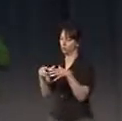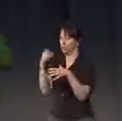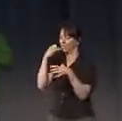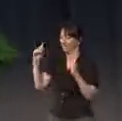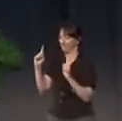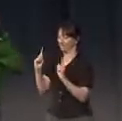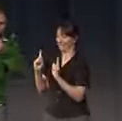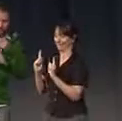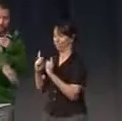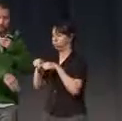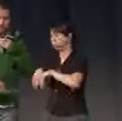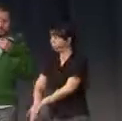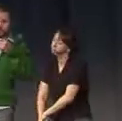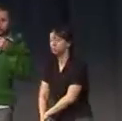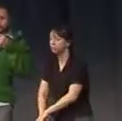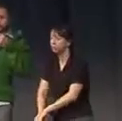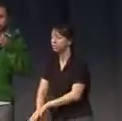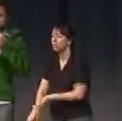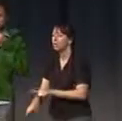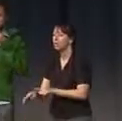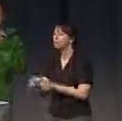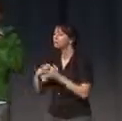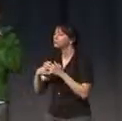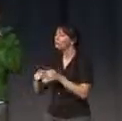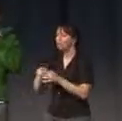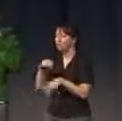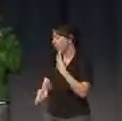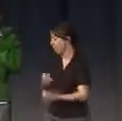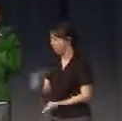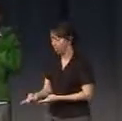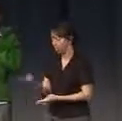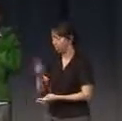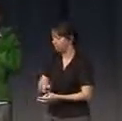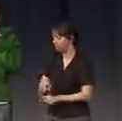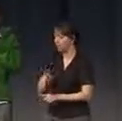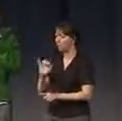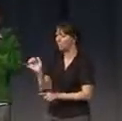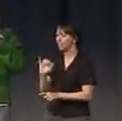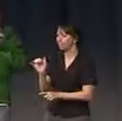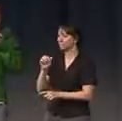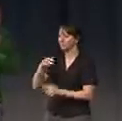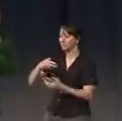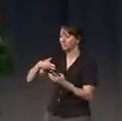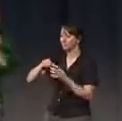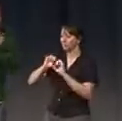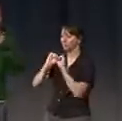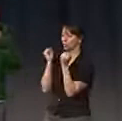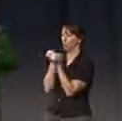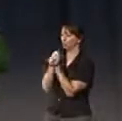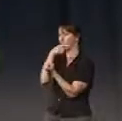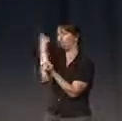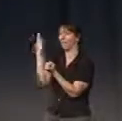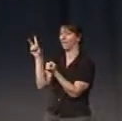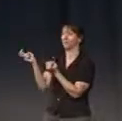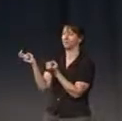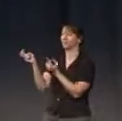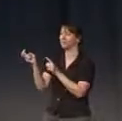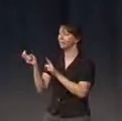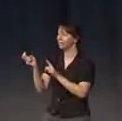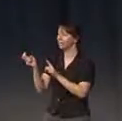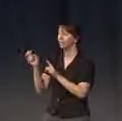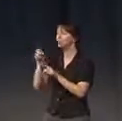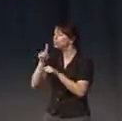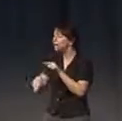we fall, no? And we start to fall. And it starts to happen, this kind of social black hole, I call it. Because everybody kind of